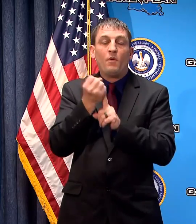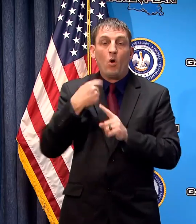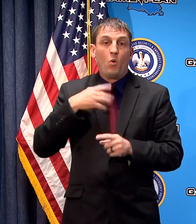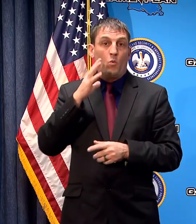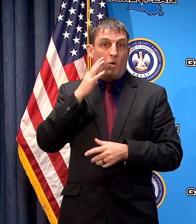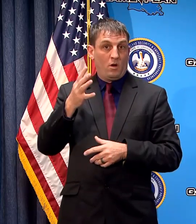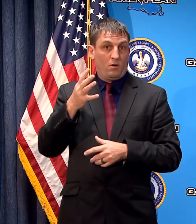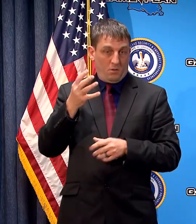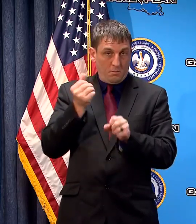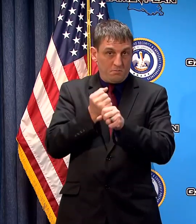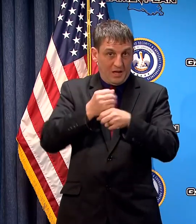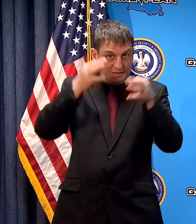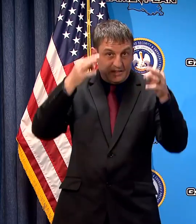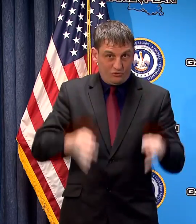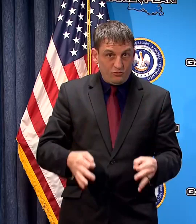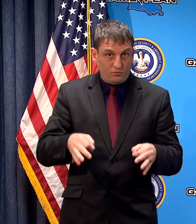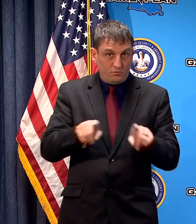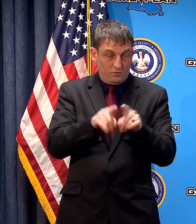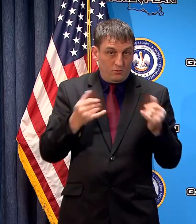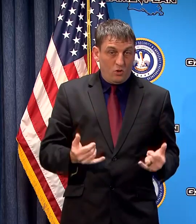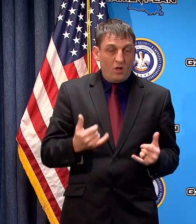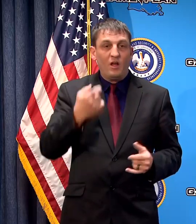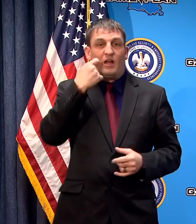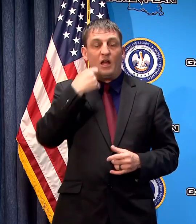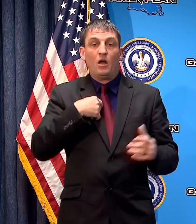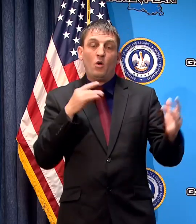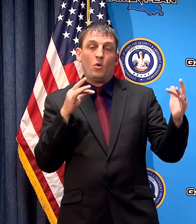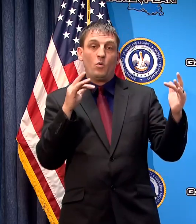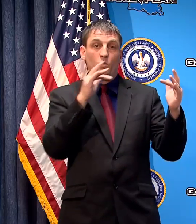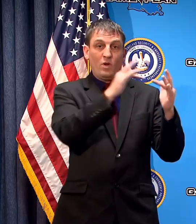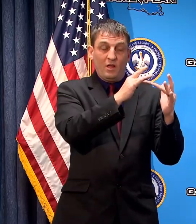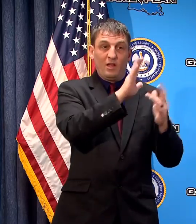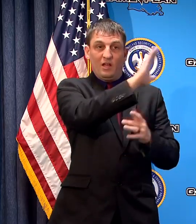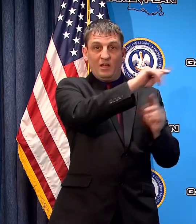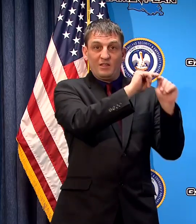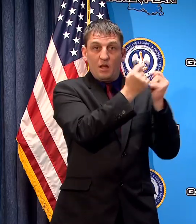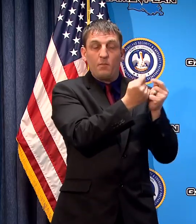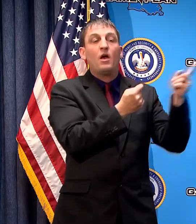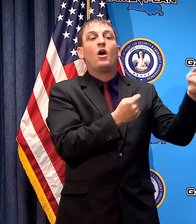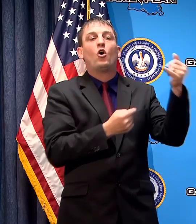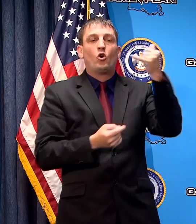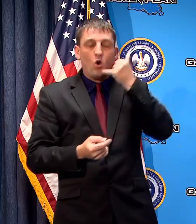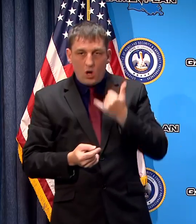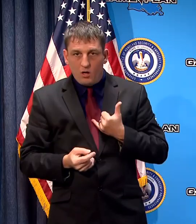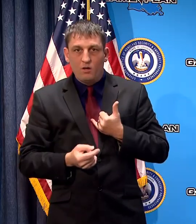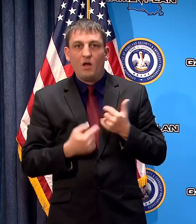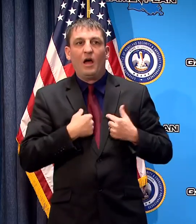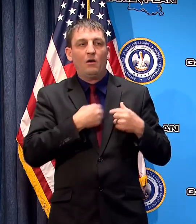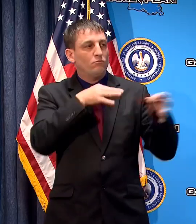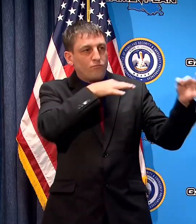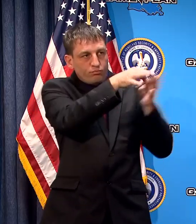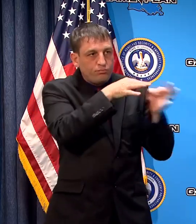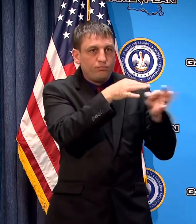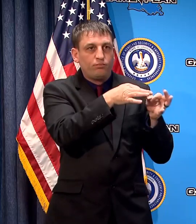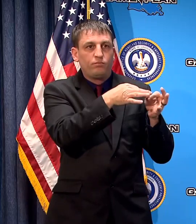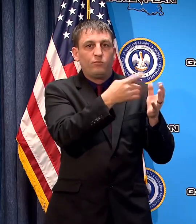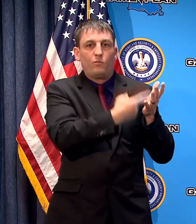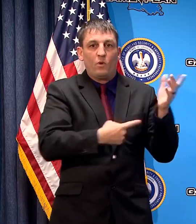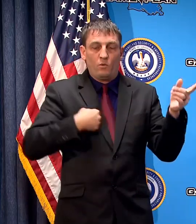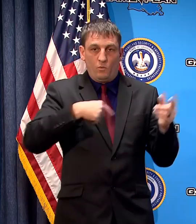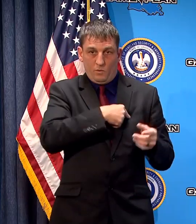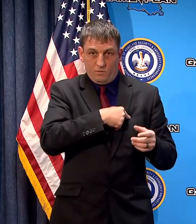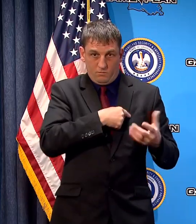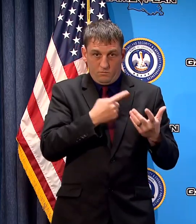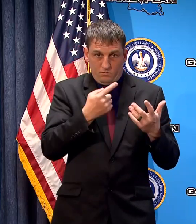decision and so I reached out to the vice president's team he called me back I let him know where we were on a number of